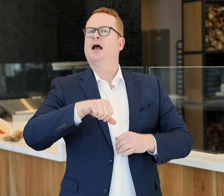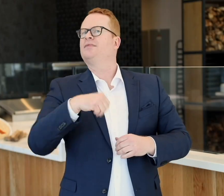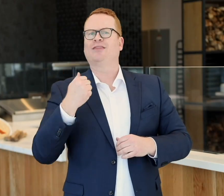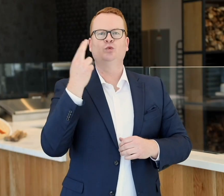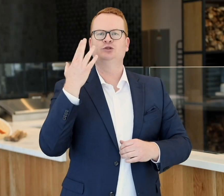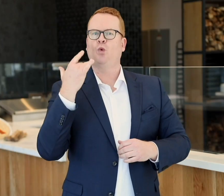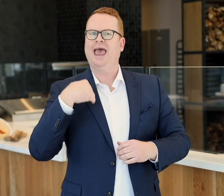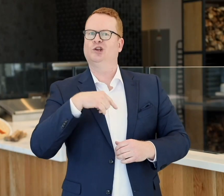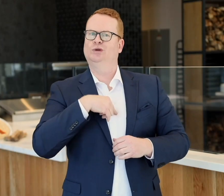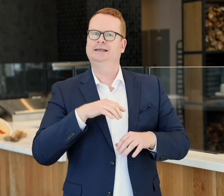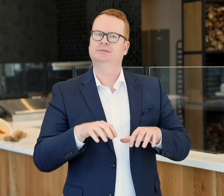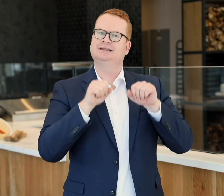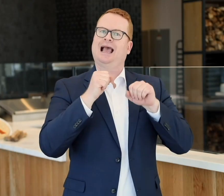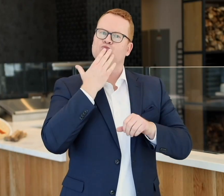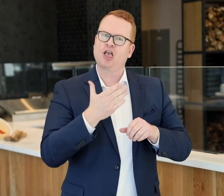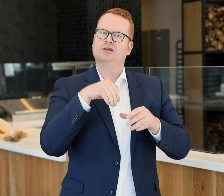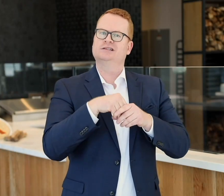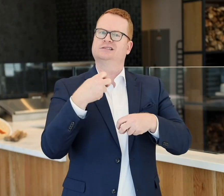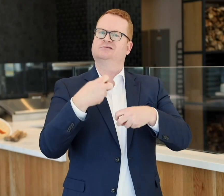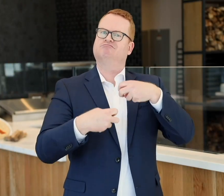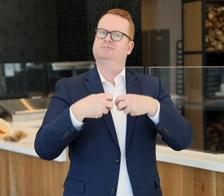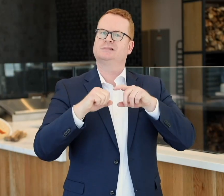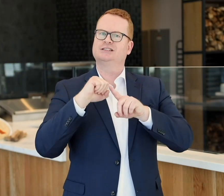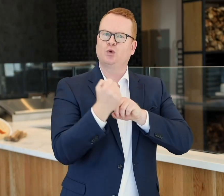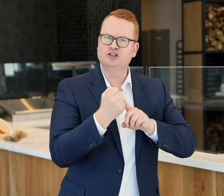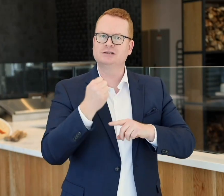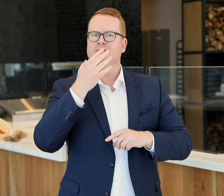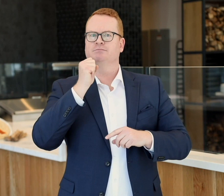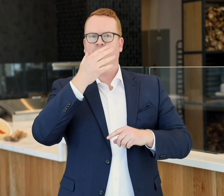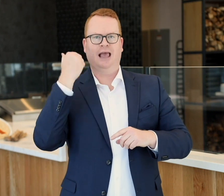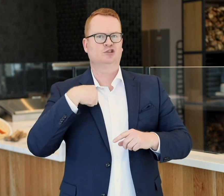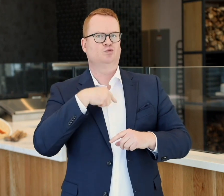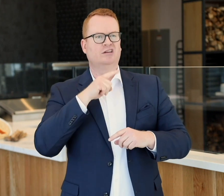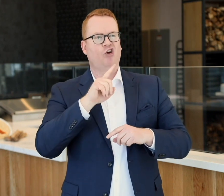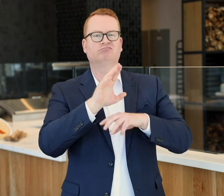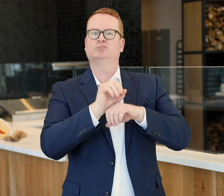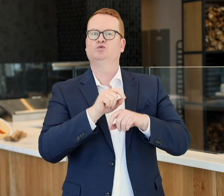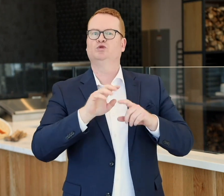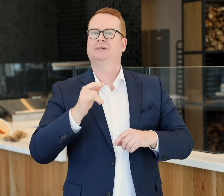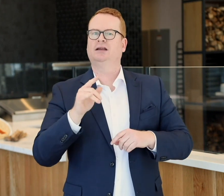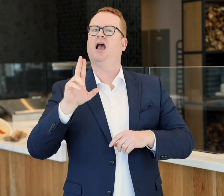Another reason we adapt well in tough situations is because we're used to being uncomfortable.